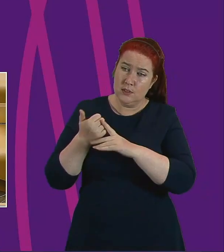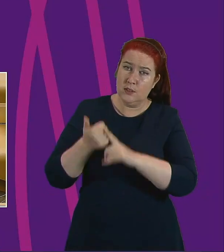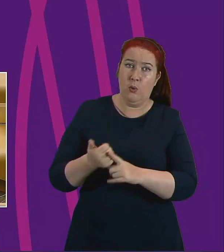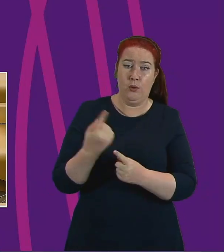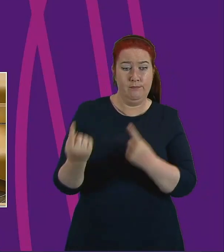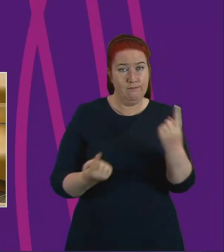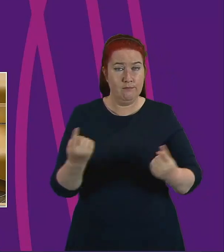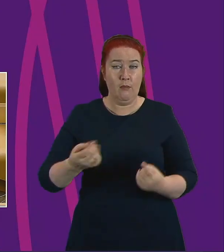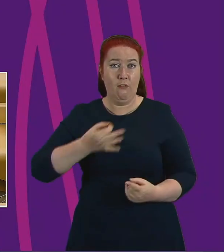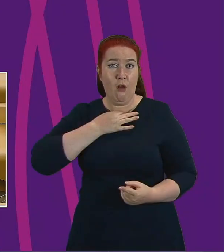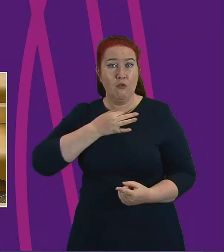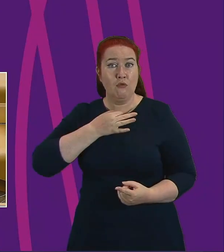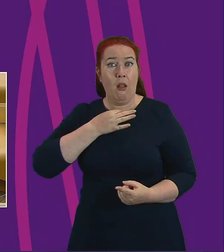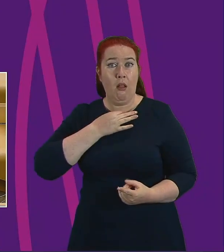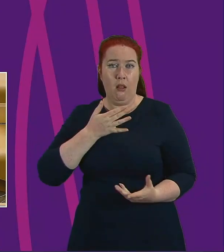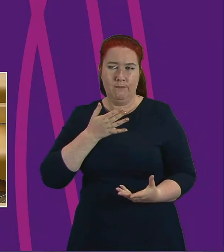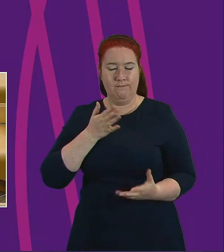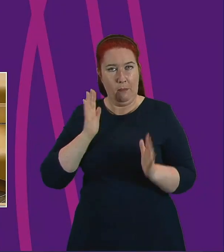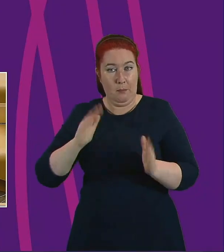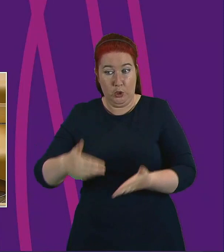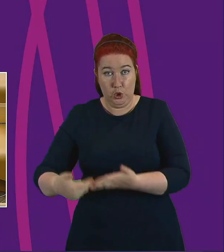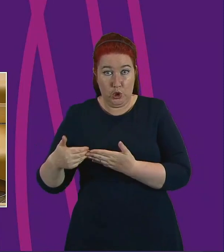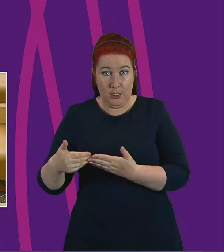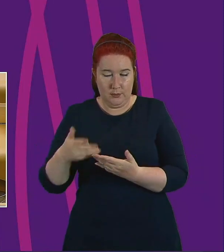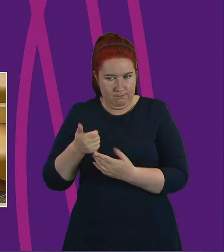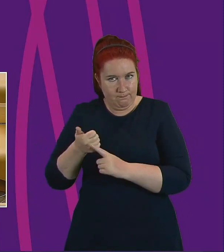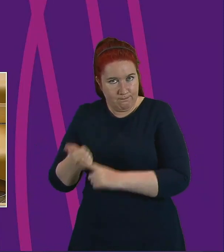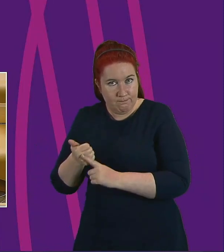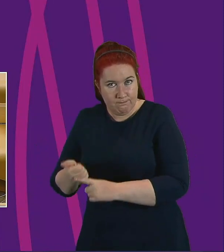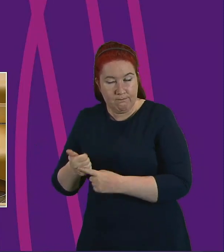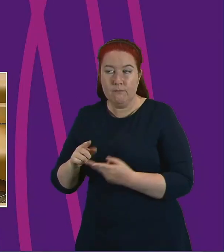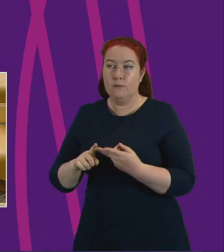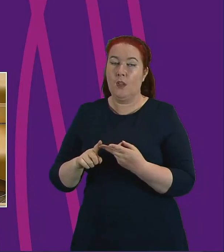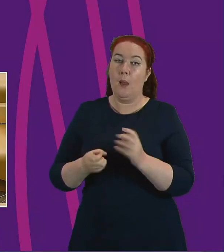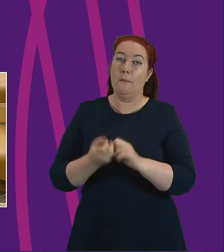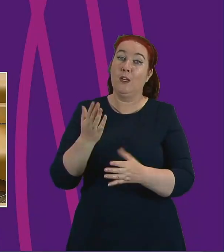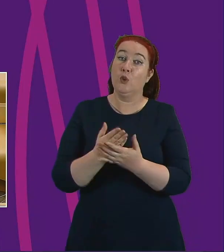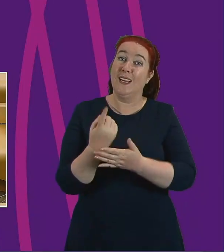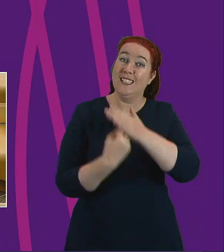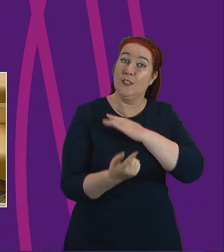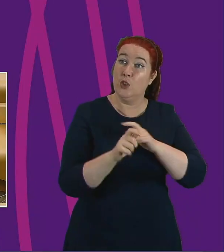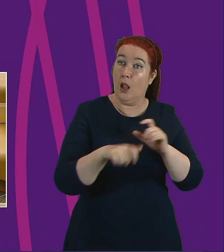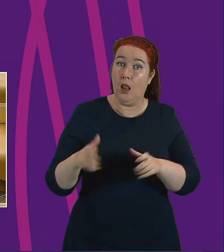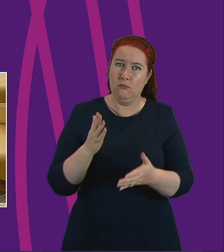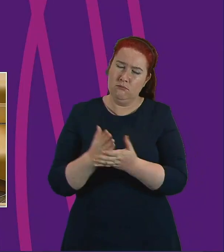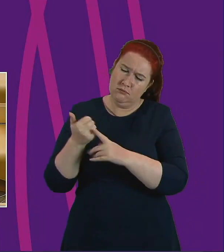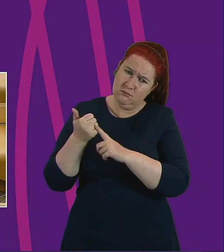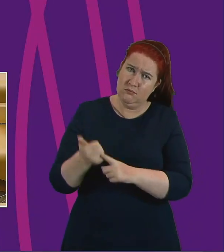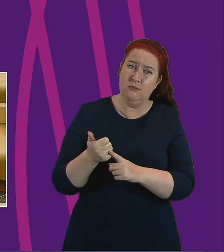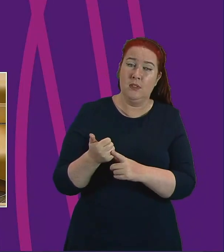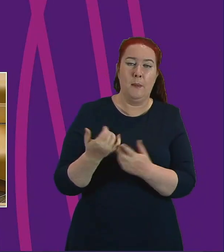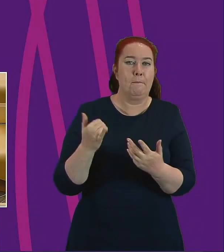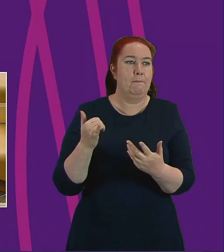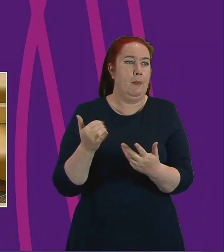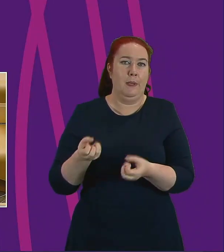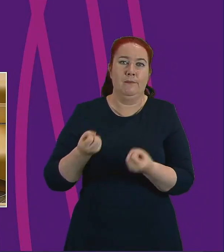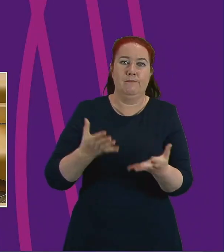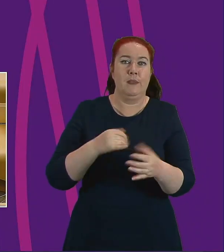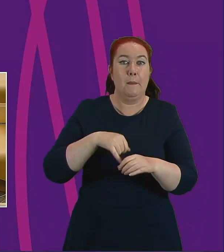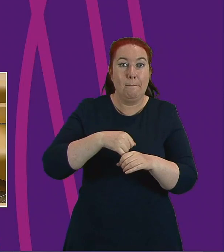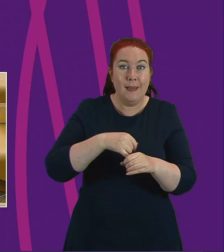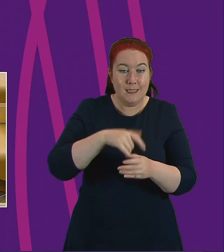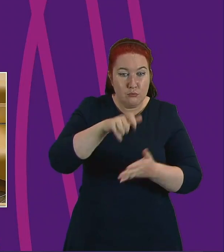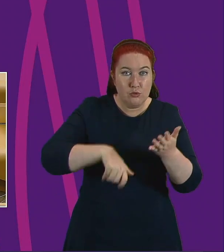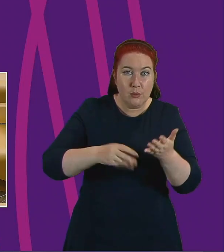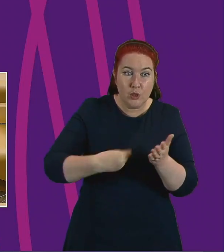society who require to shield. They have made sure that individuals have been supported, whether that was delivering prescriptions, collecting